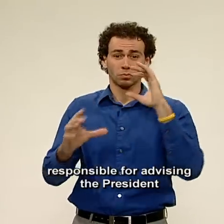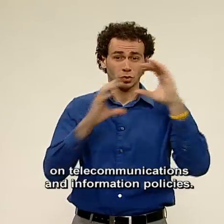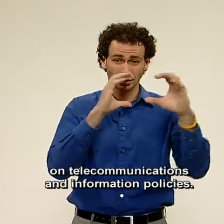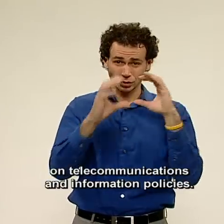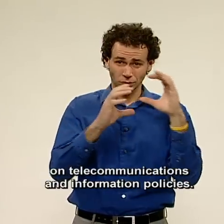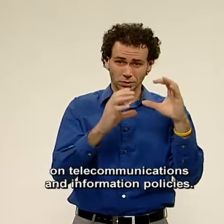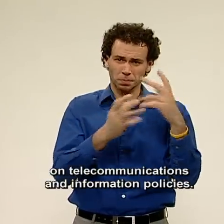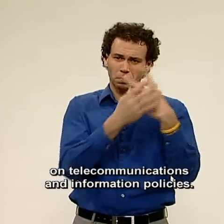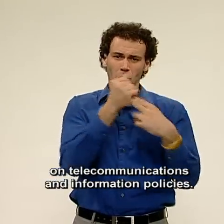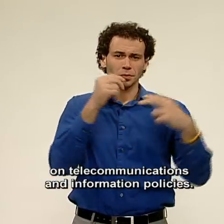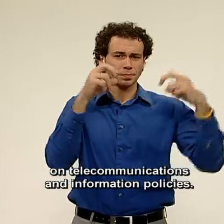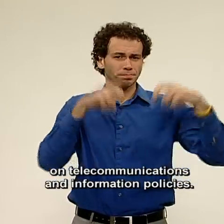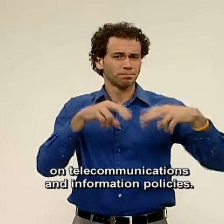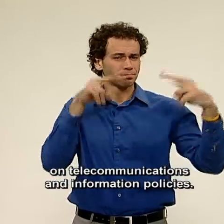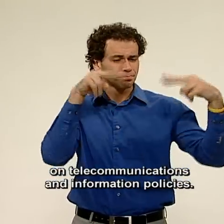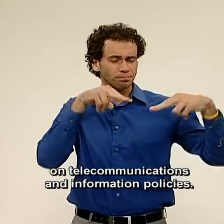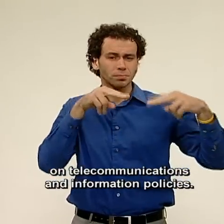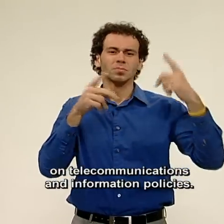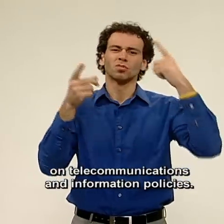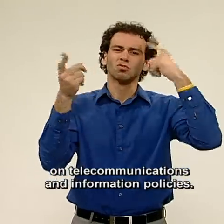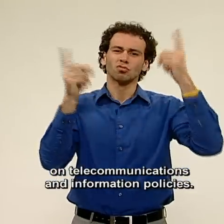on telecommunications and information policies.